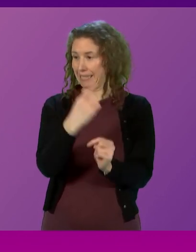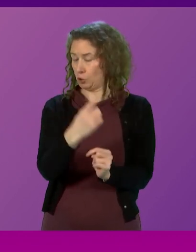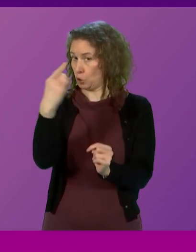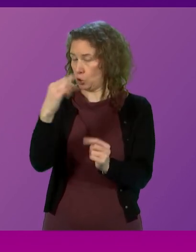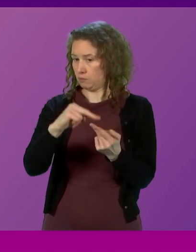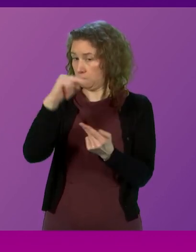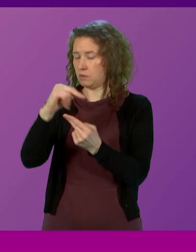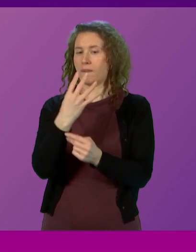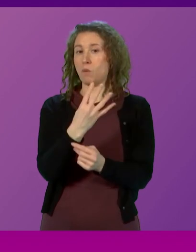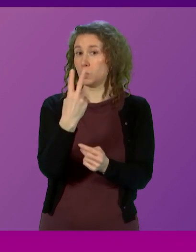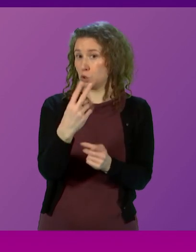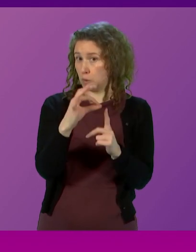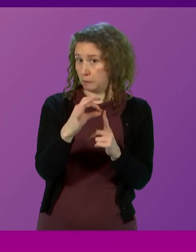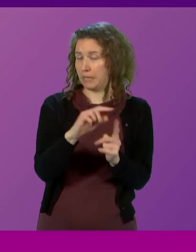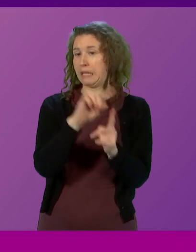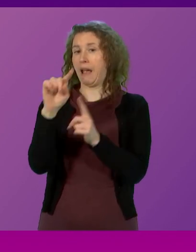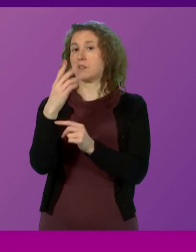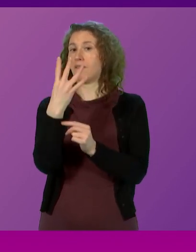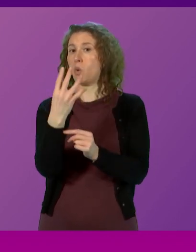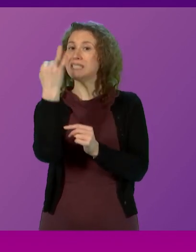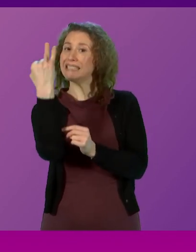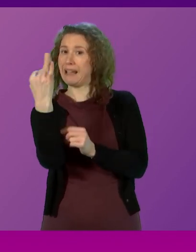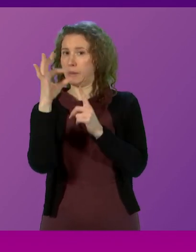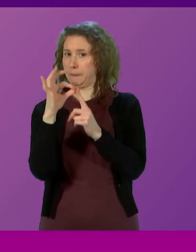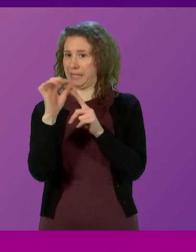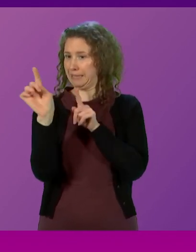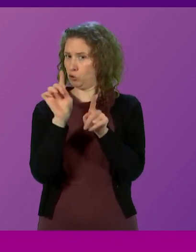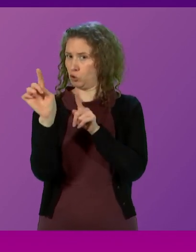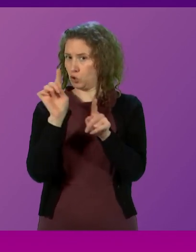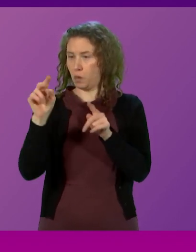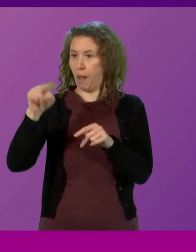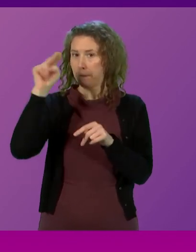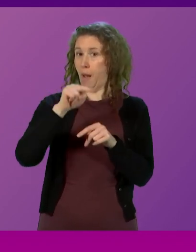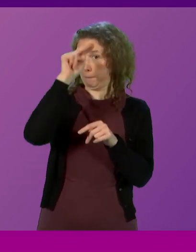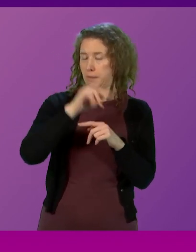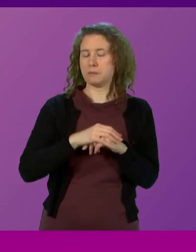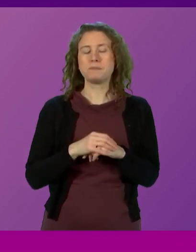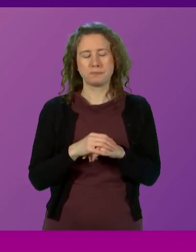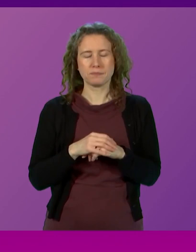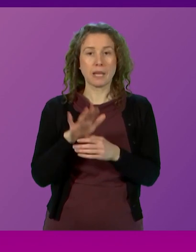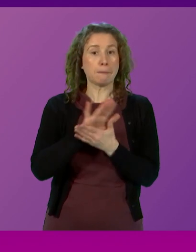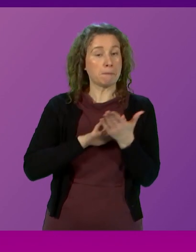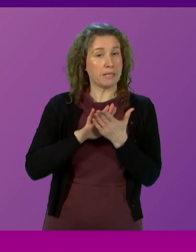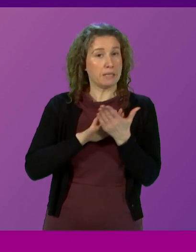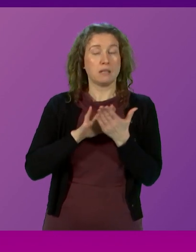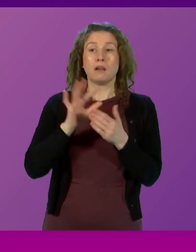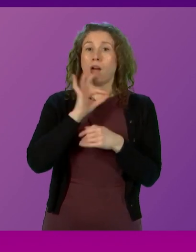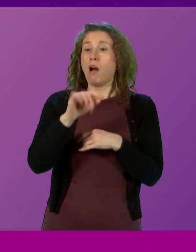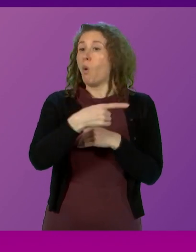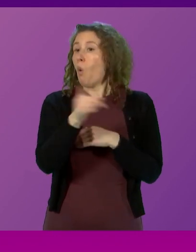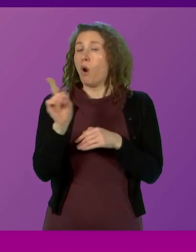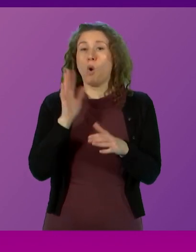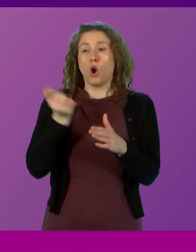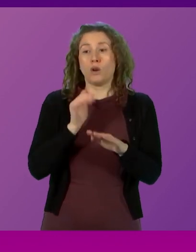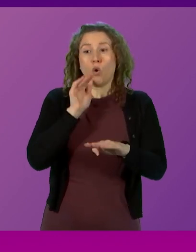to £0.42 and £0.47 respectively. As a result, we are asking all those earning